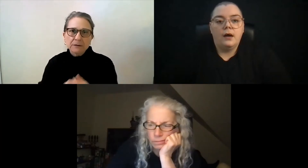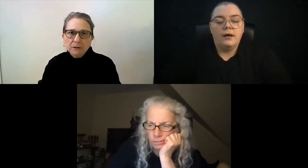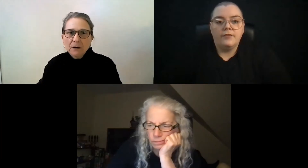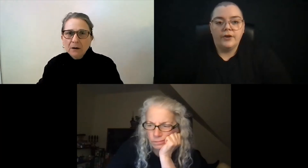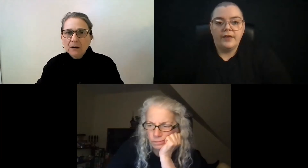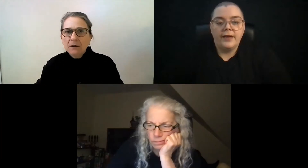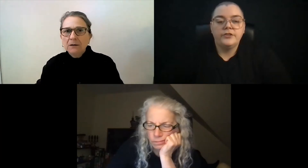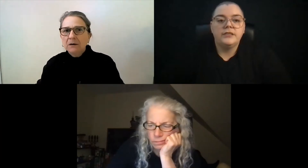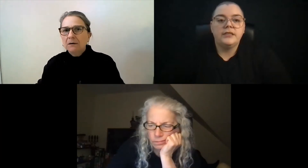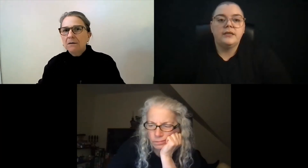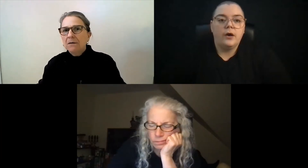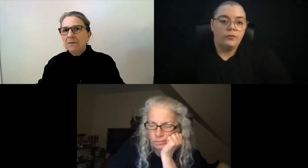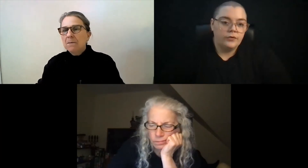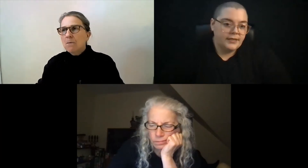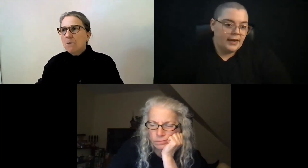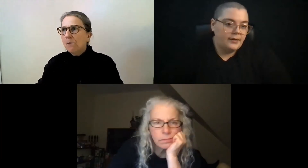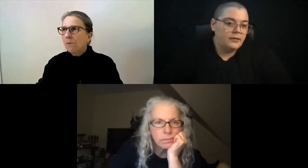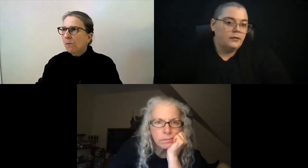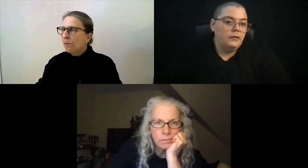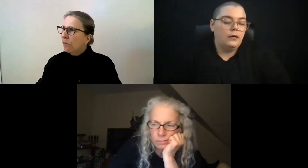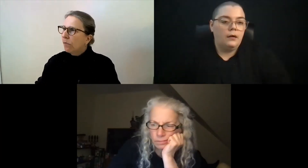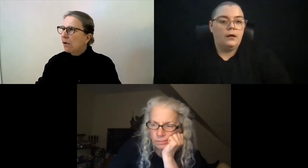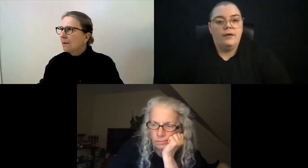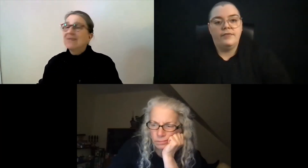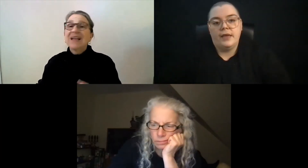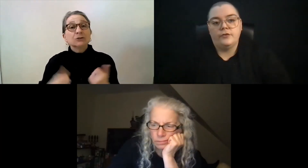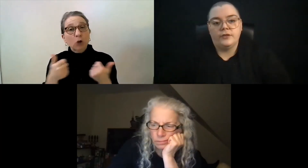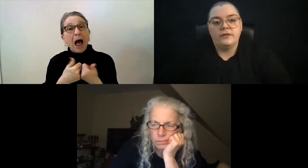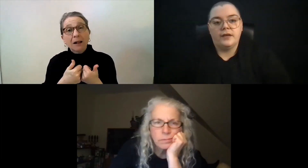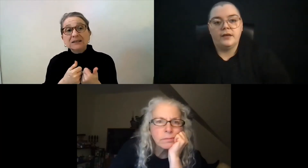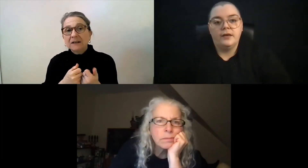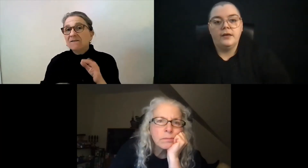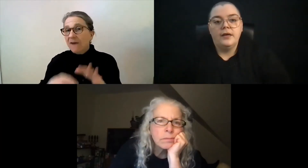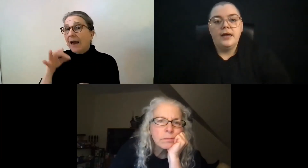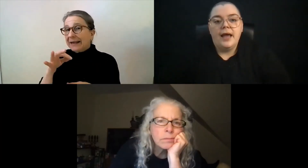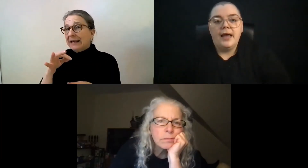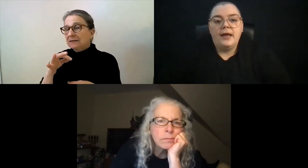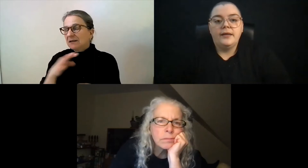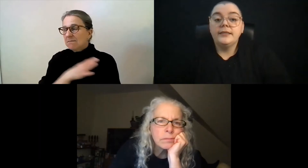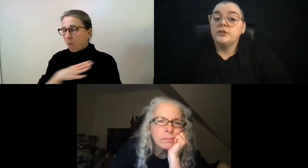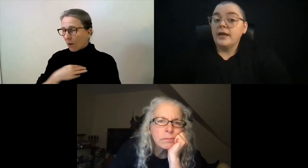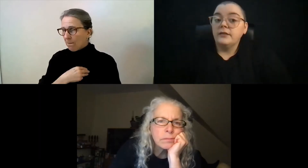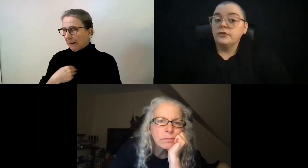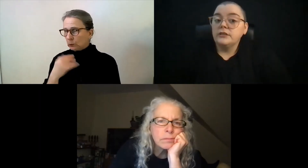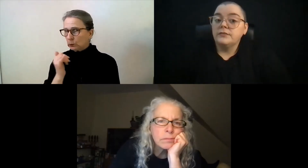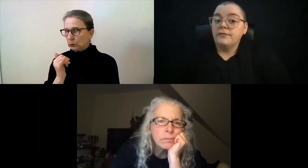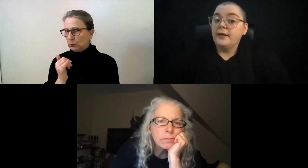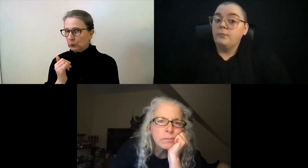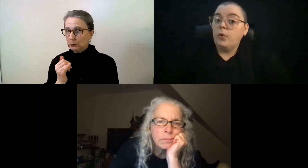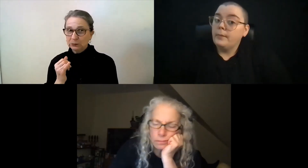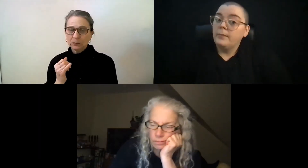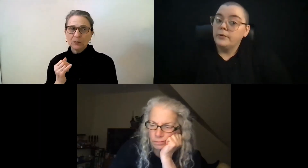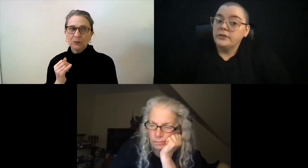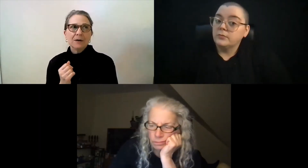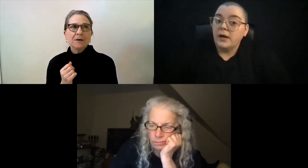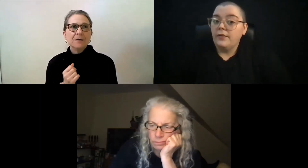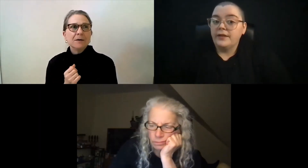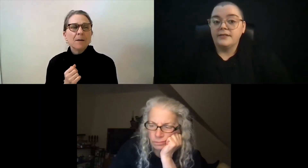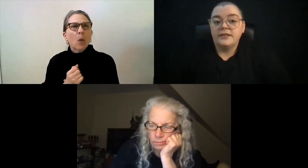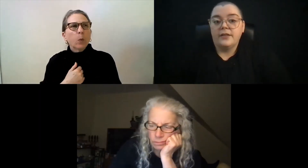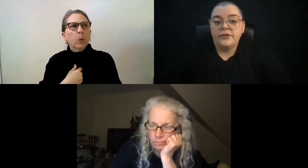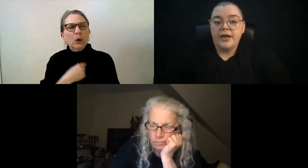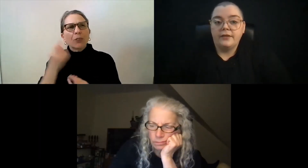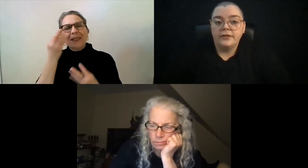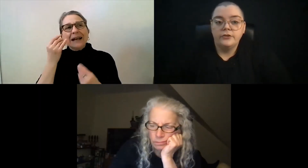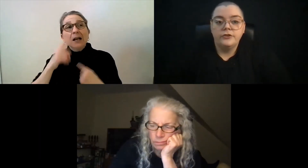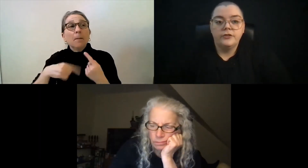governing the agency and the oversight of the agency. And it's challenging to find board members as well, that